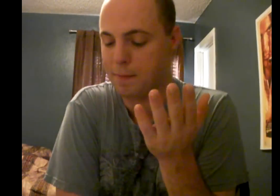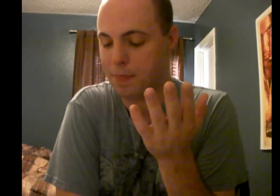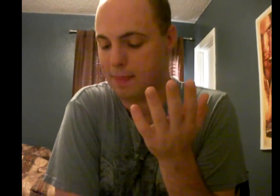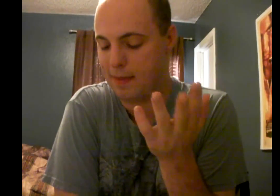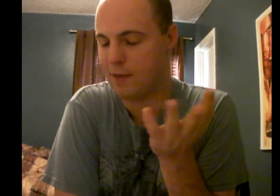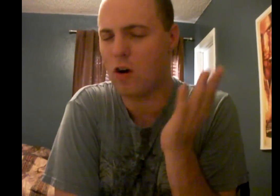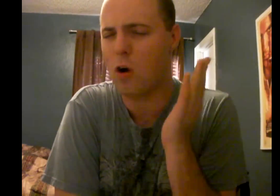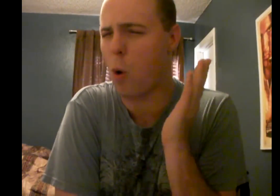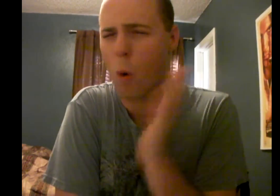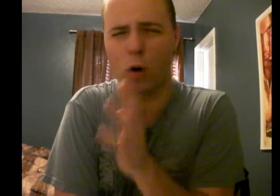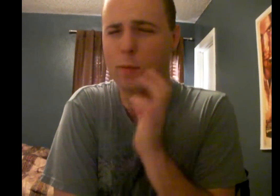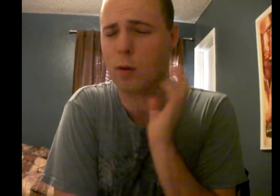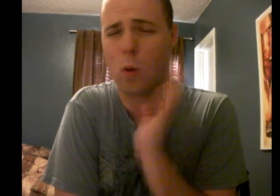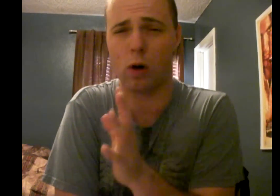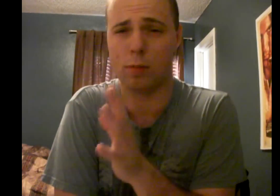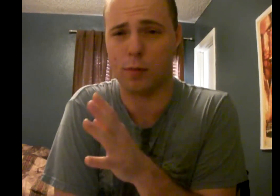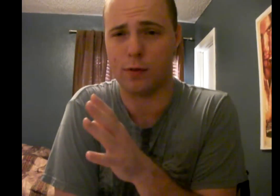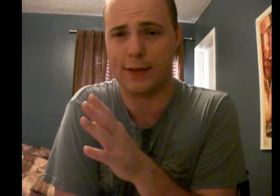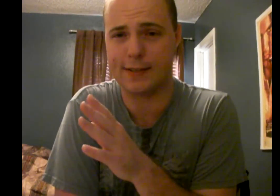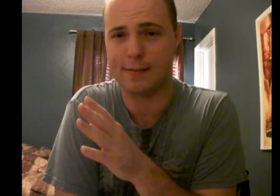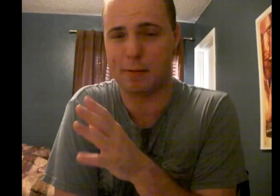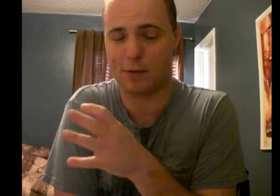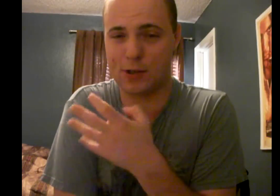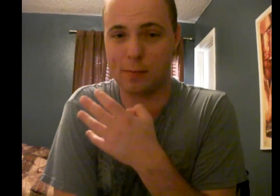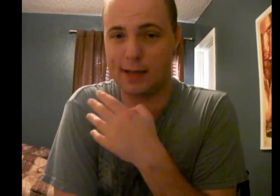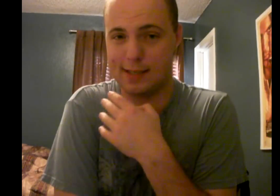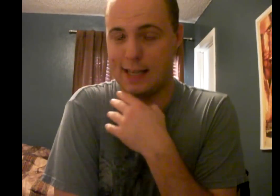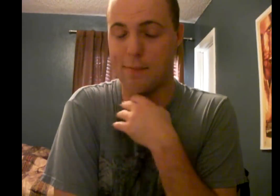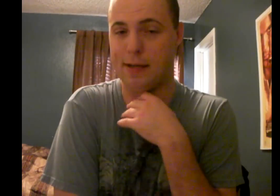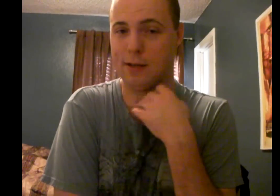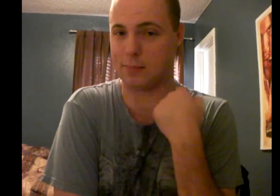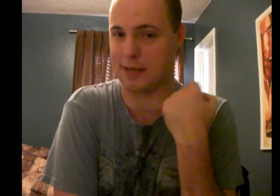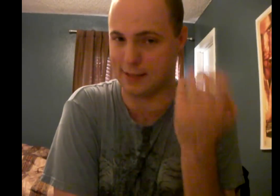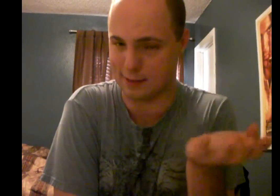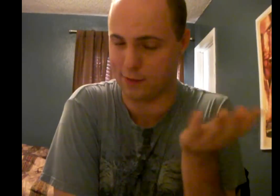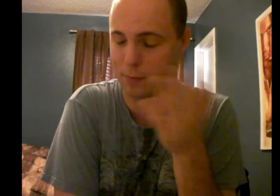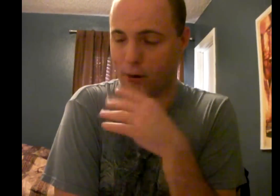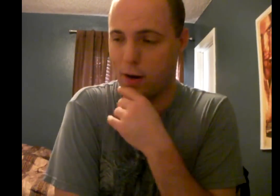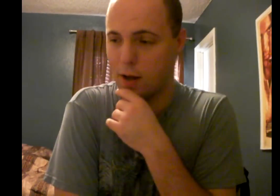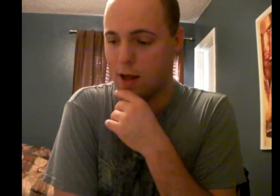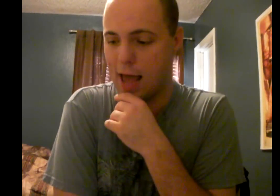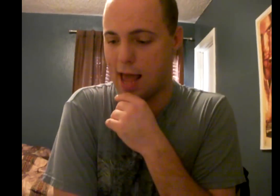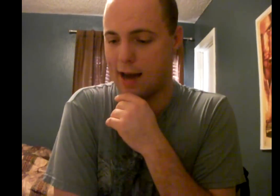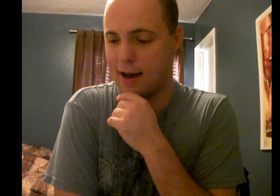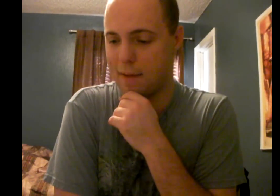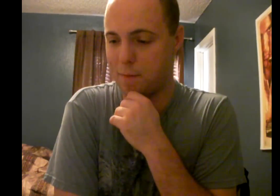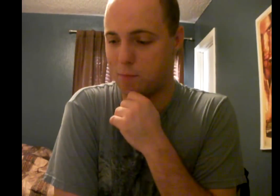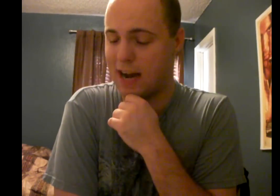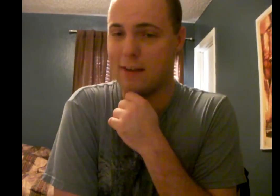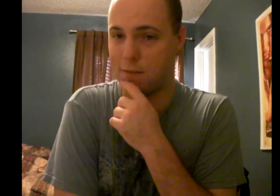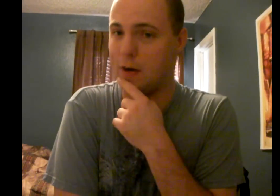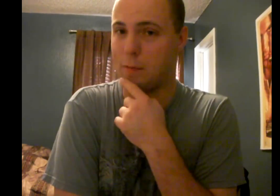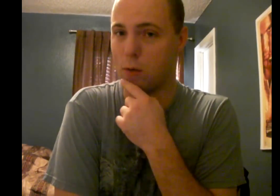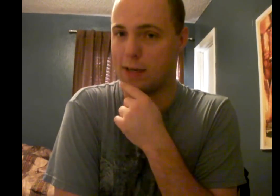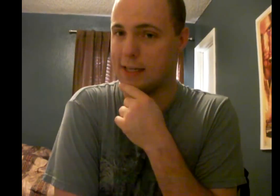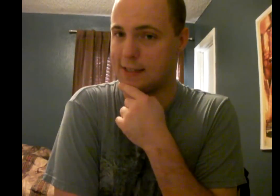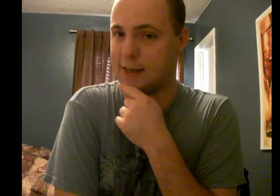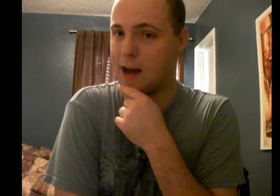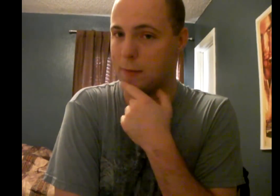they're all horrible, horrible movies. But for some reason, they appeal to my sense of humor. And I have very poor taste in